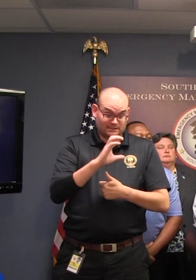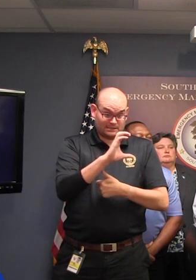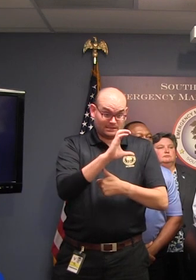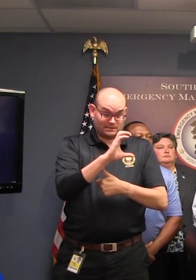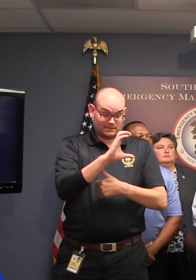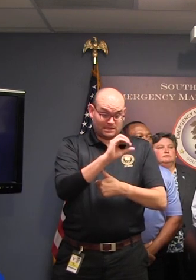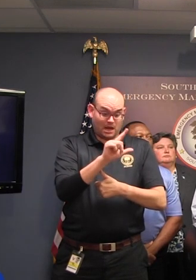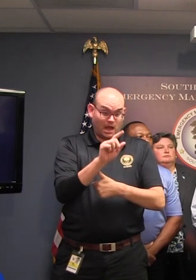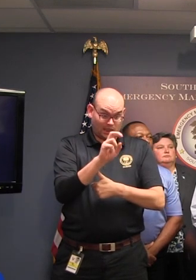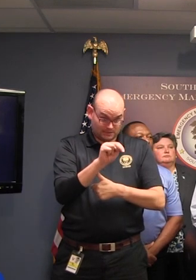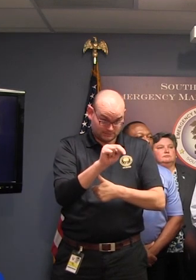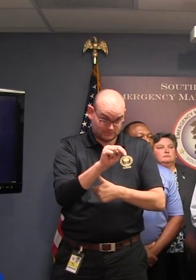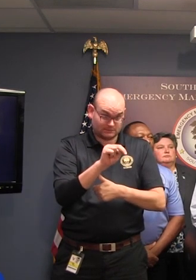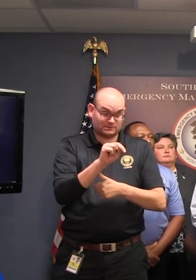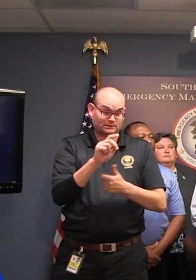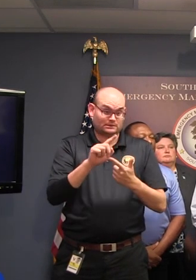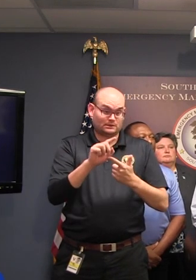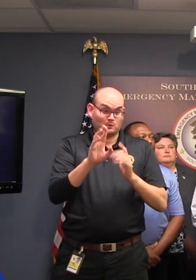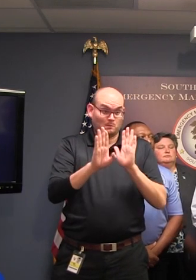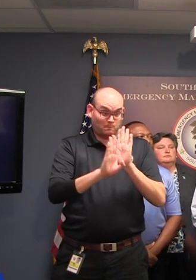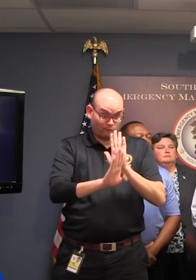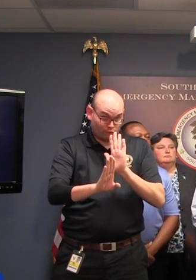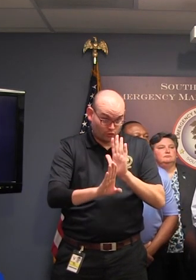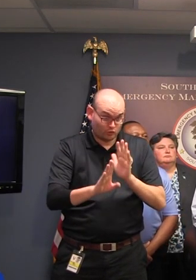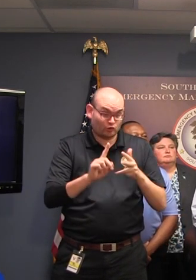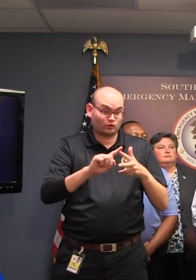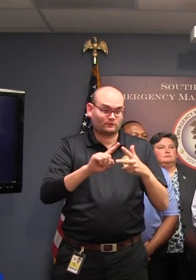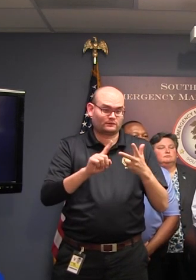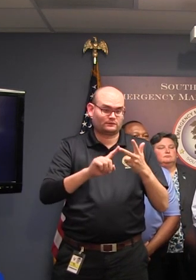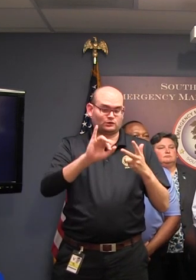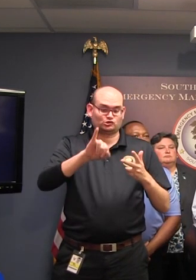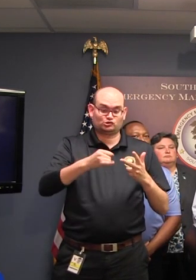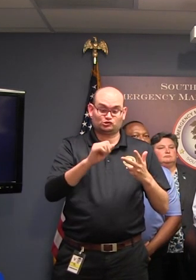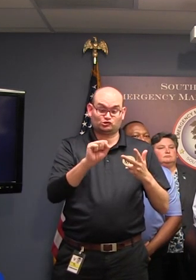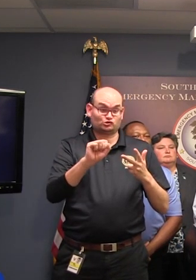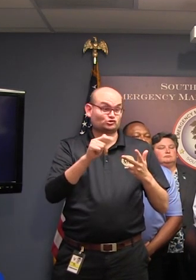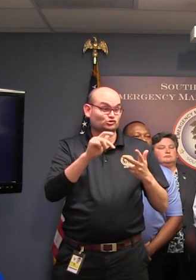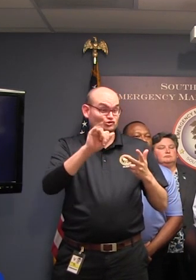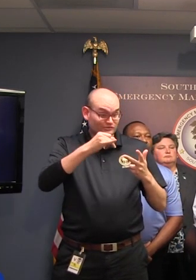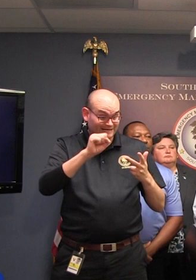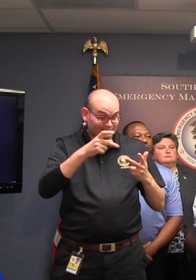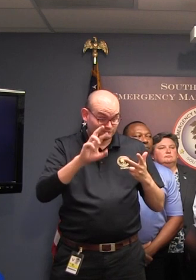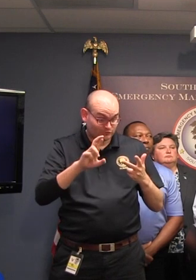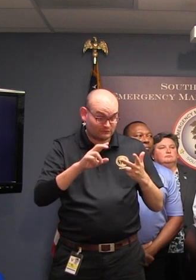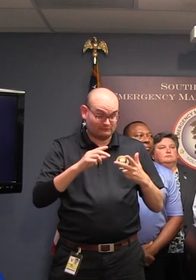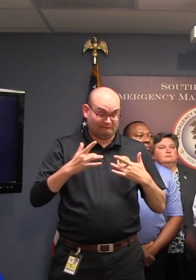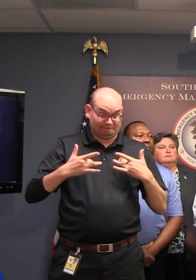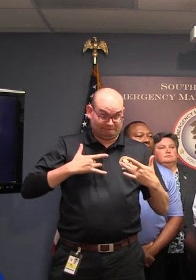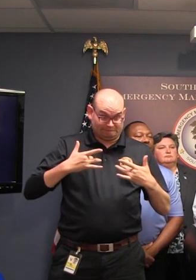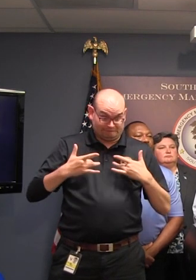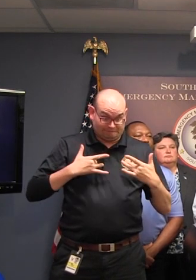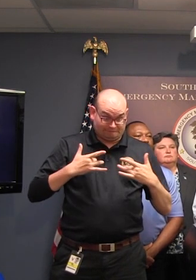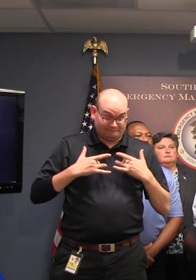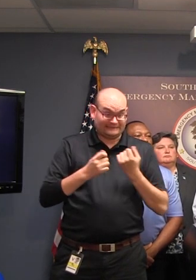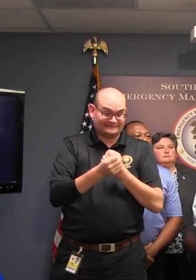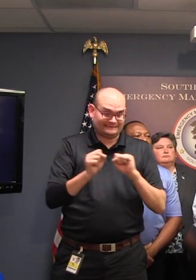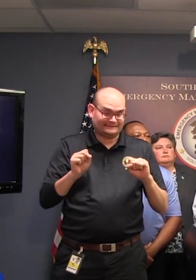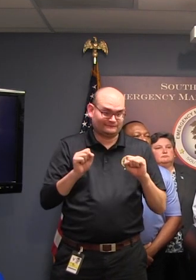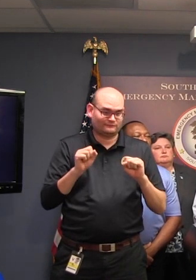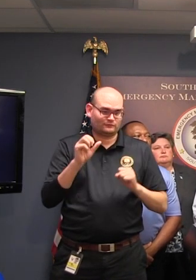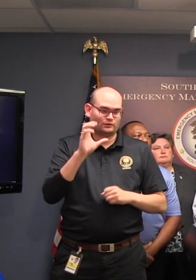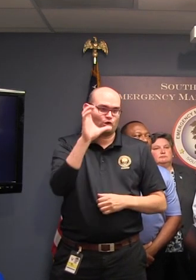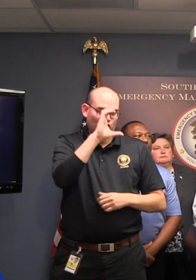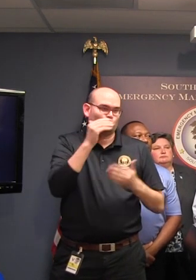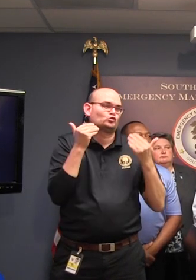Jasper, I encourage them to seek shelter if they have concerns for their personal safety and